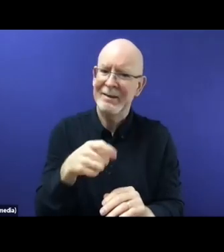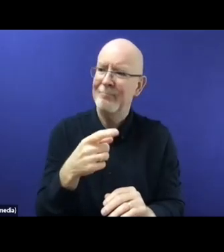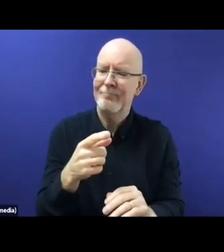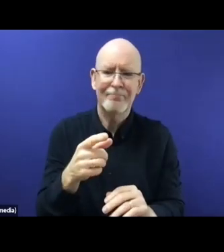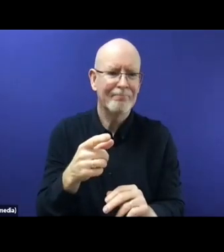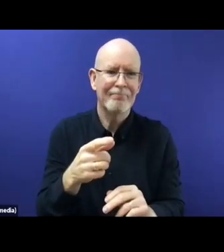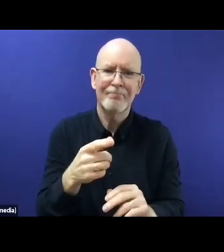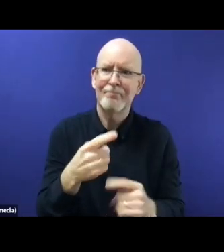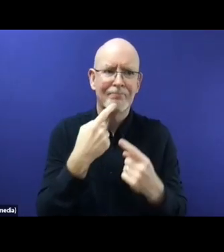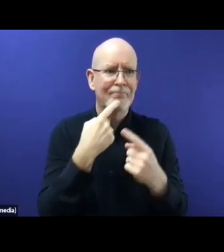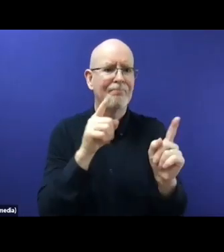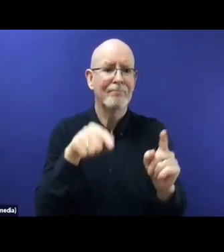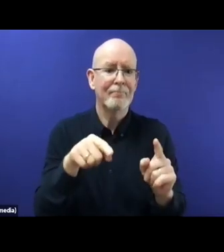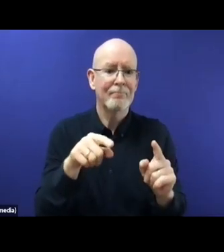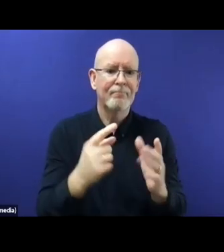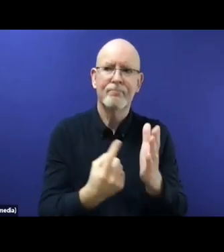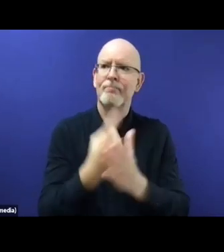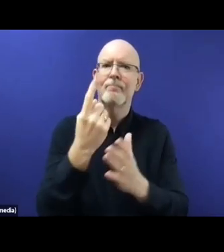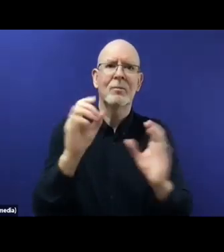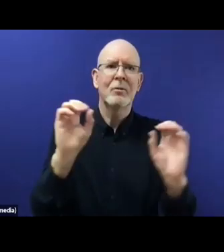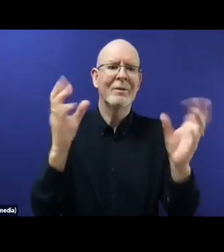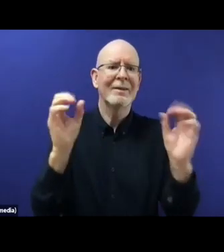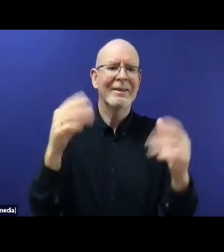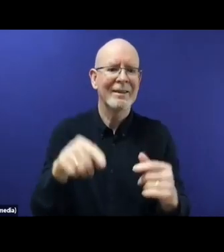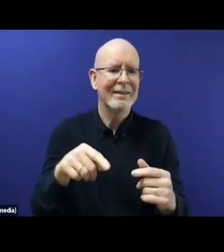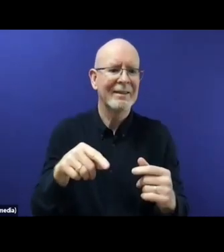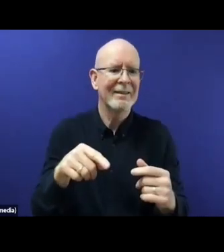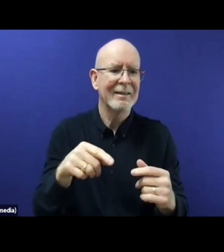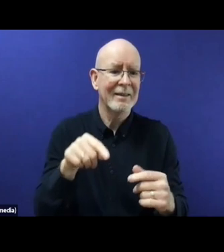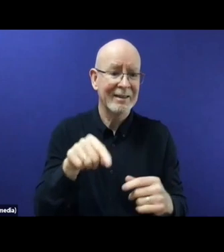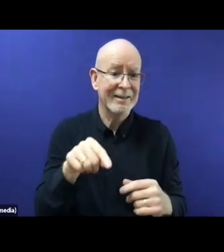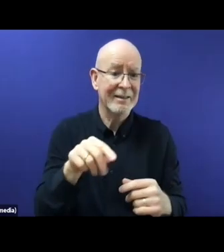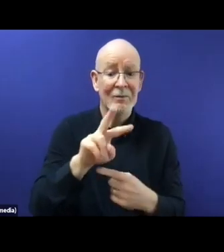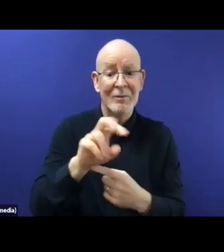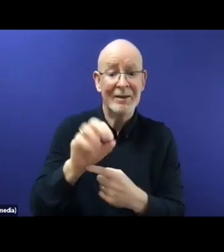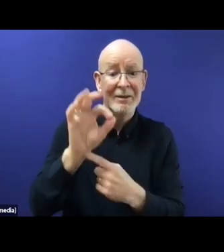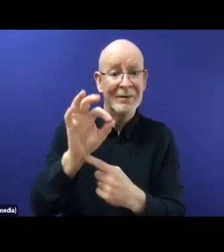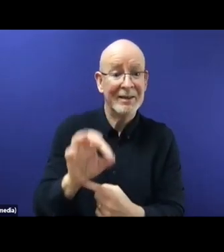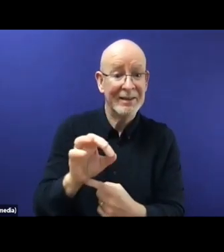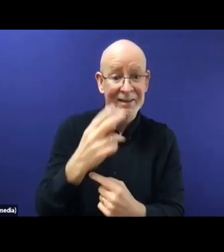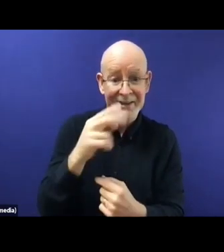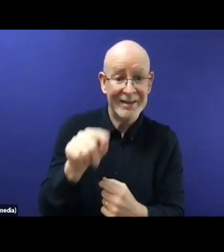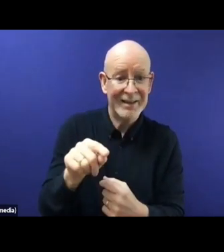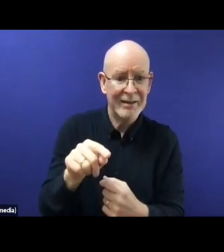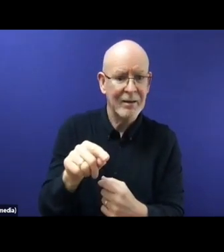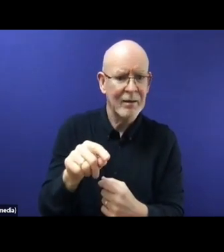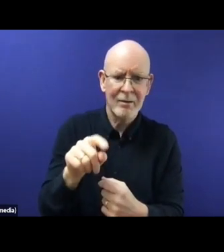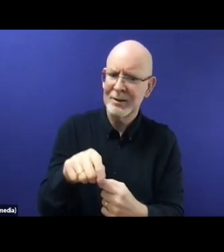will be enhanced or increased up to 75%, which makes it totally absurd